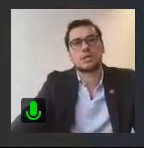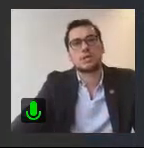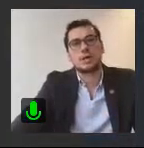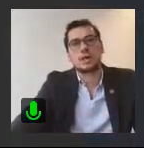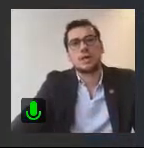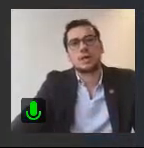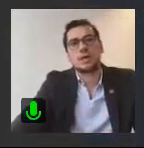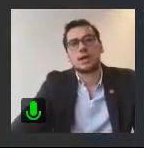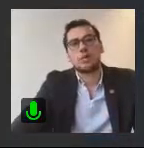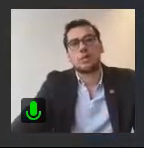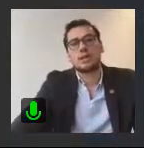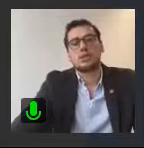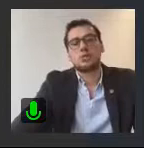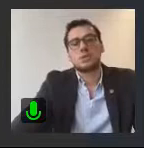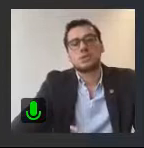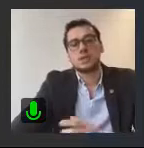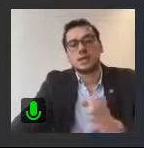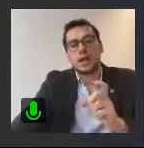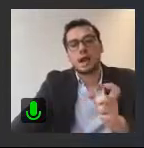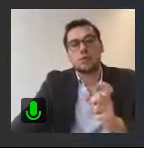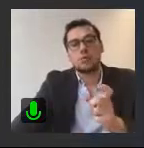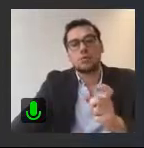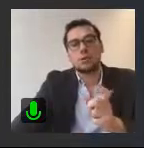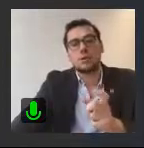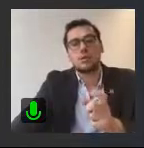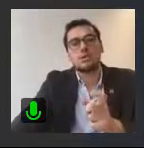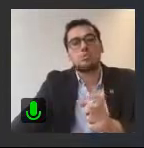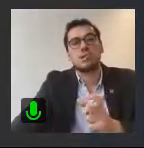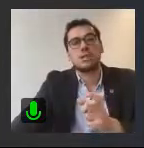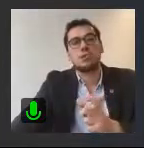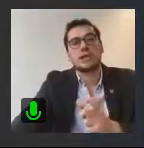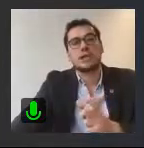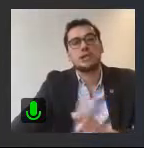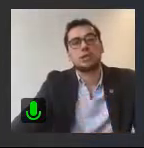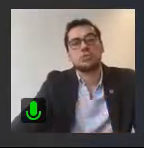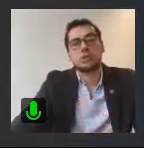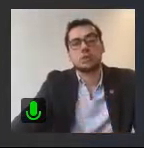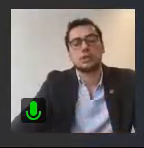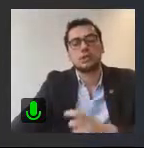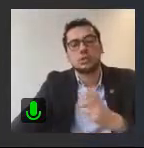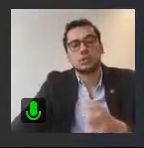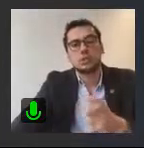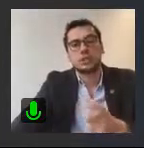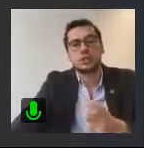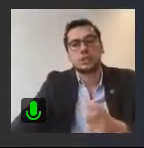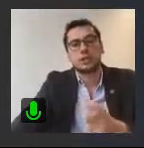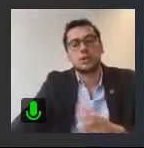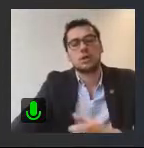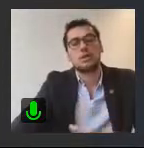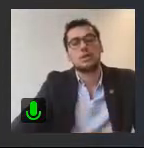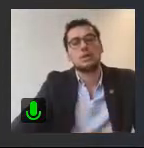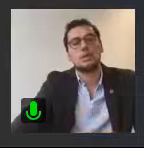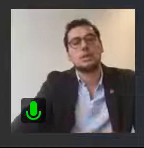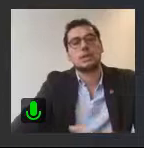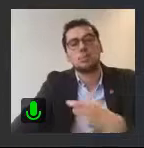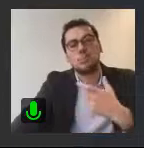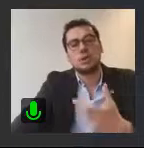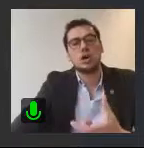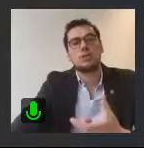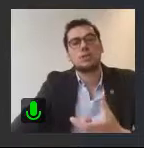for us, once we see how this big correlation between social inequalities,